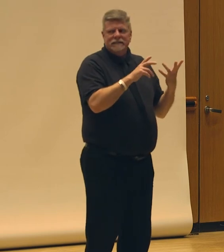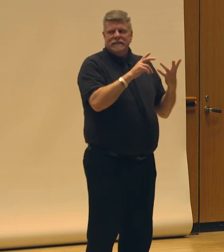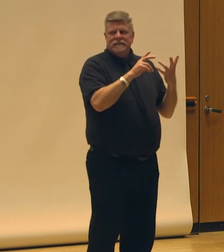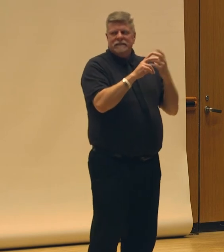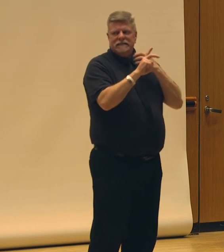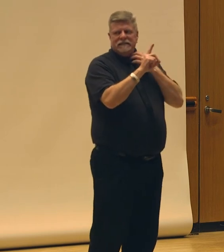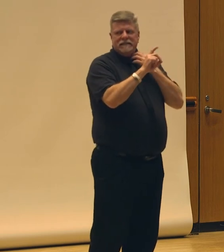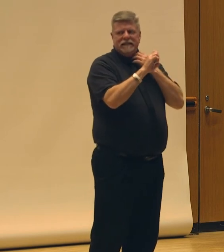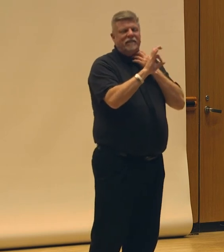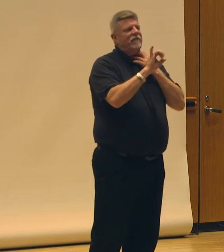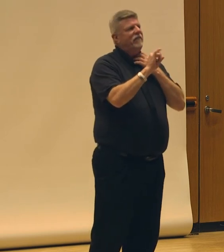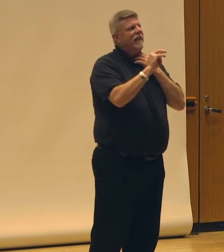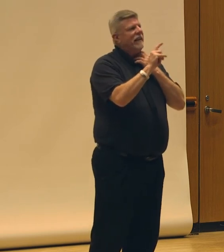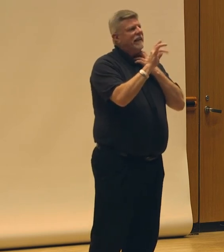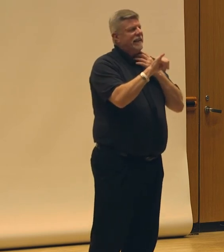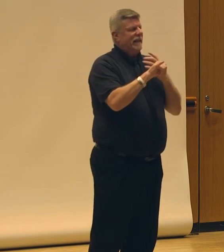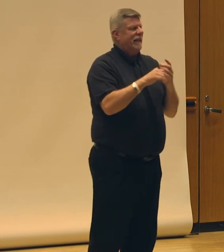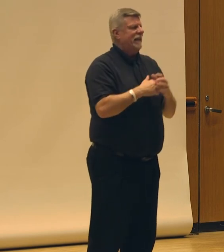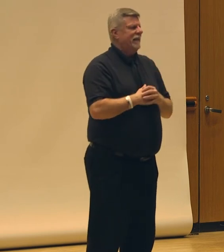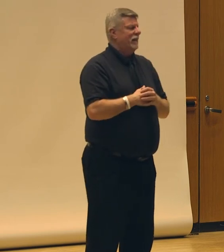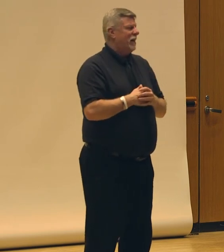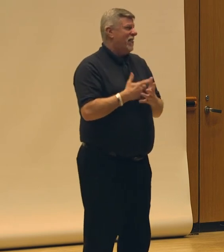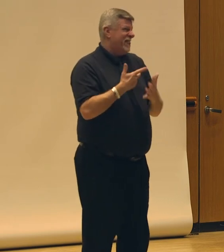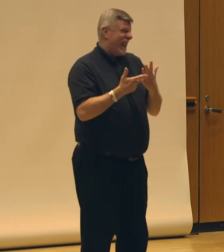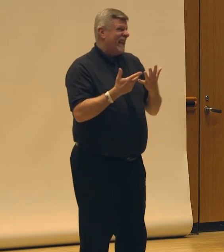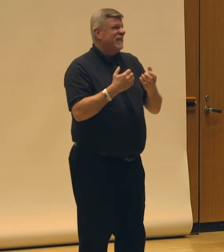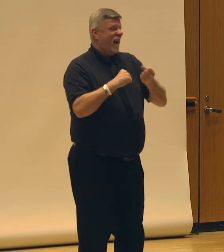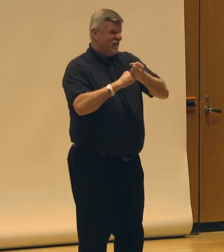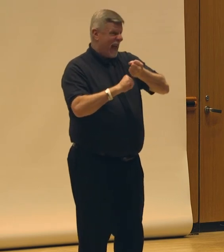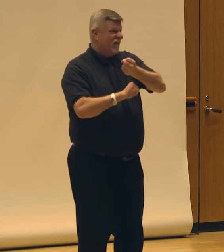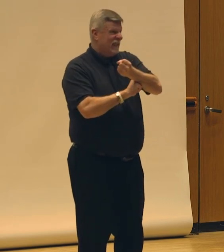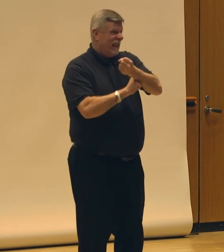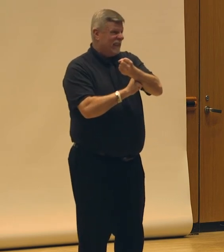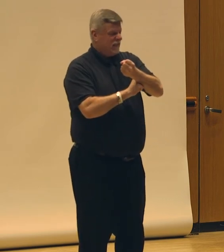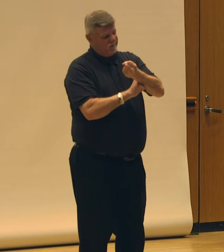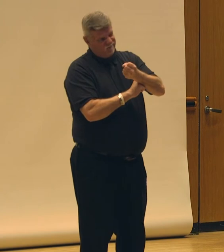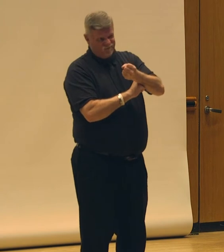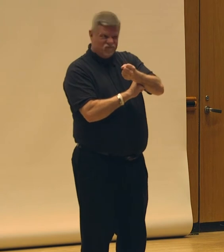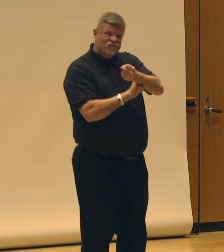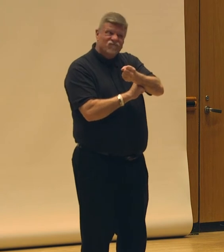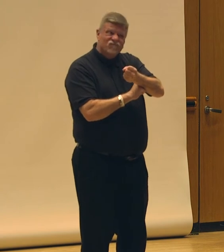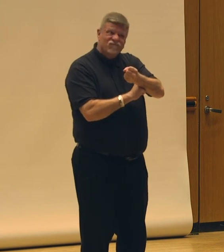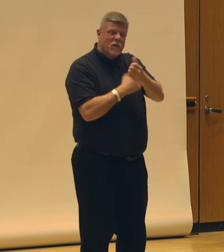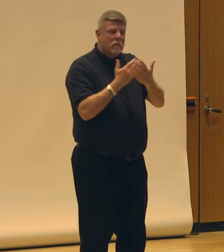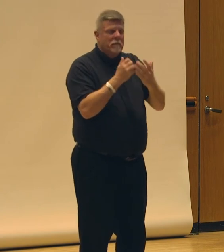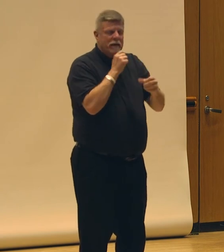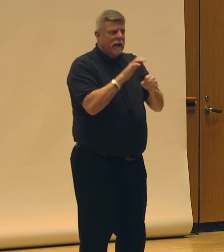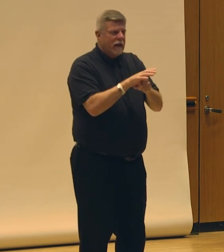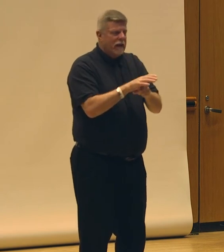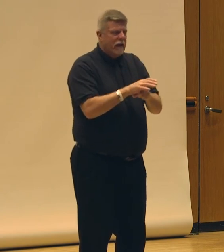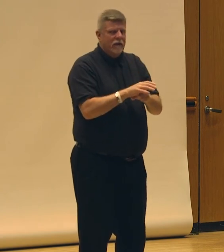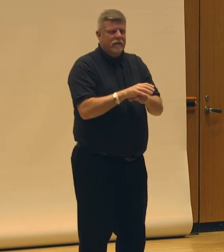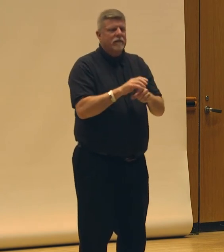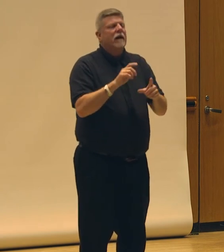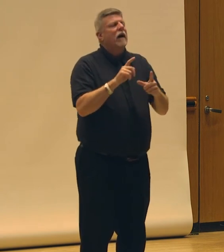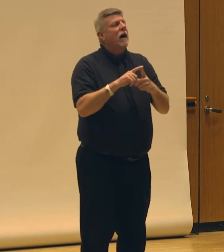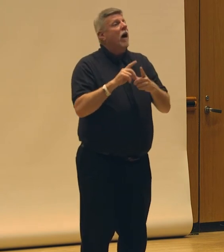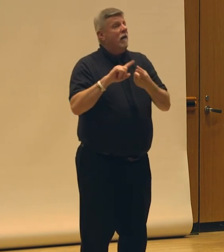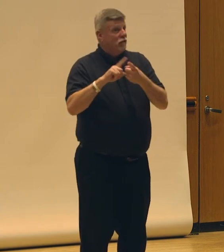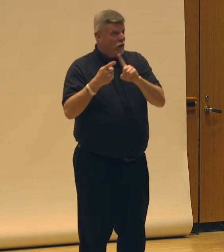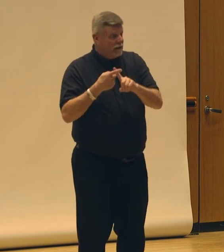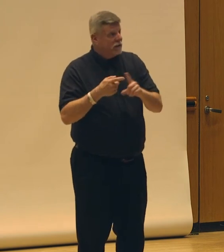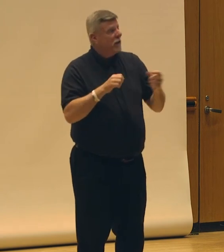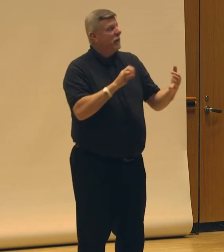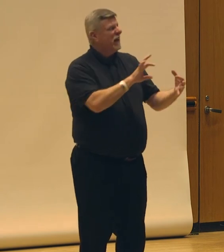a foundation, but maybe it's not enough foundation. In addition to friendship and affinity, how do we